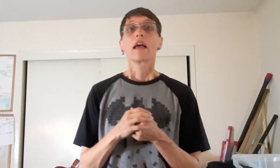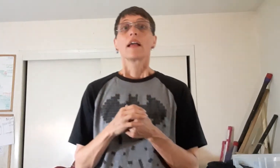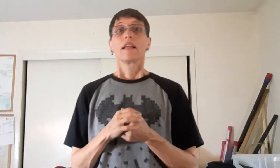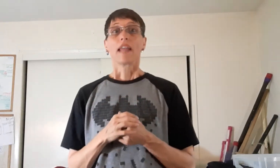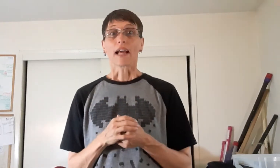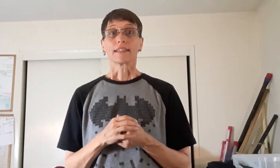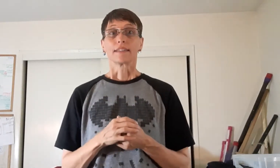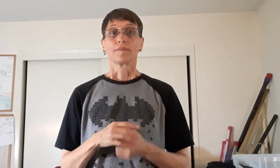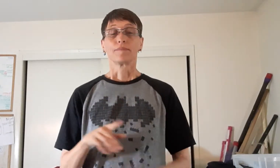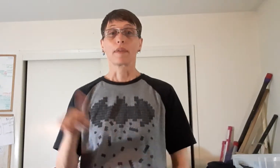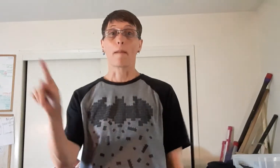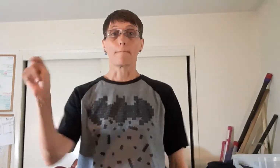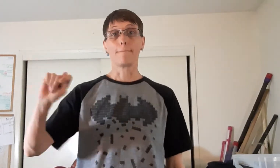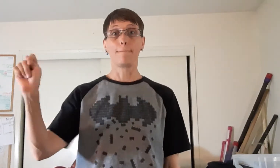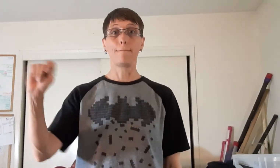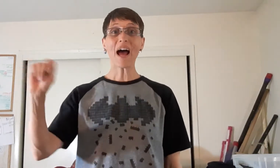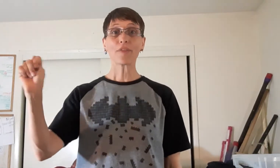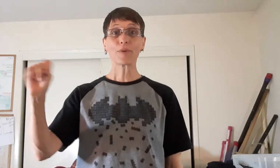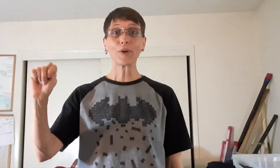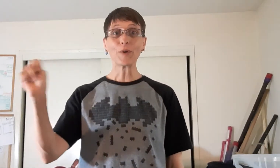Next. Bathroom.